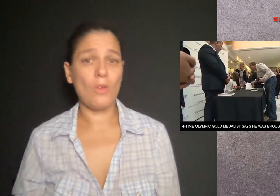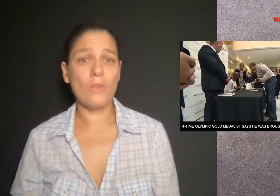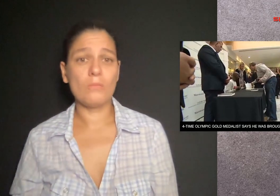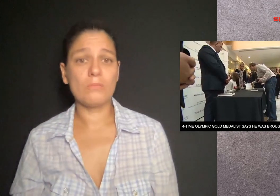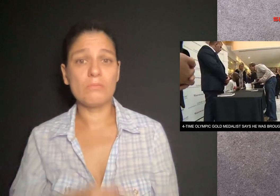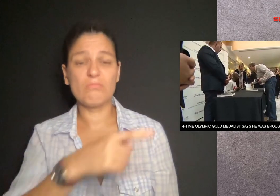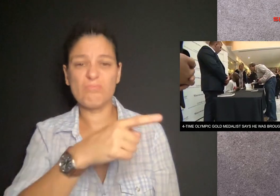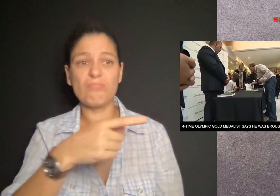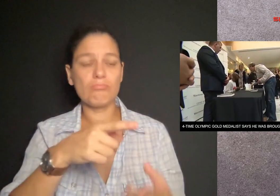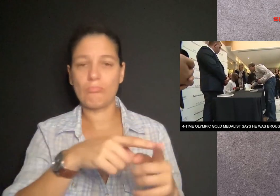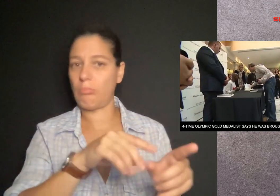was four years old.